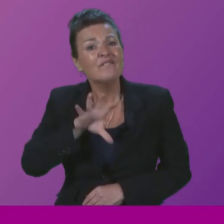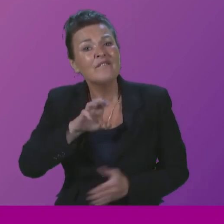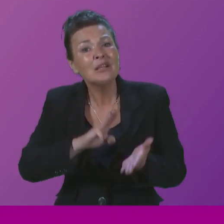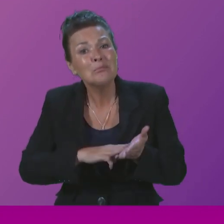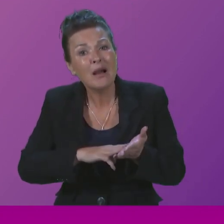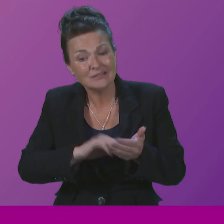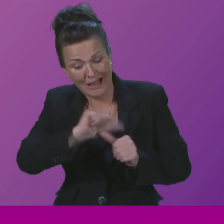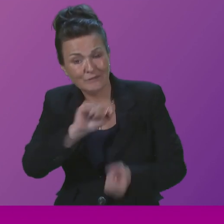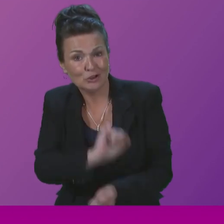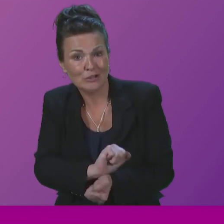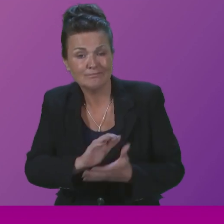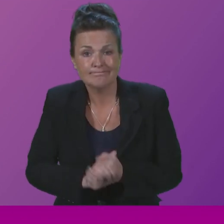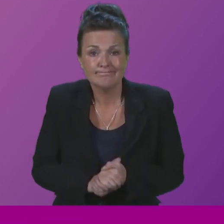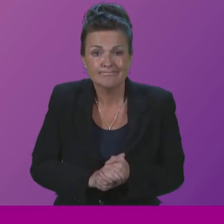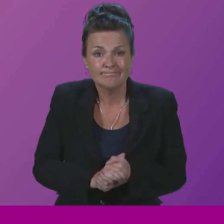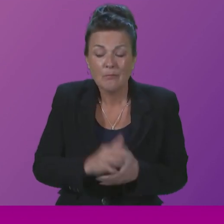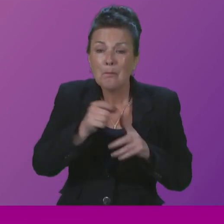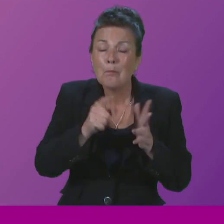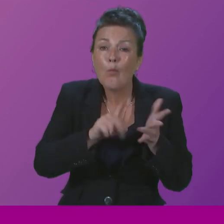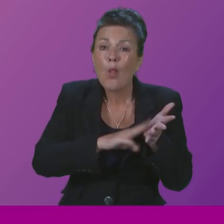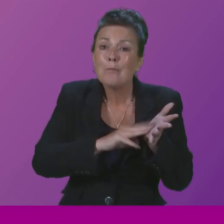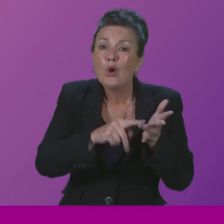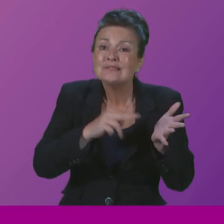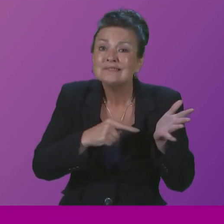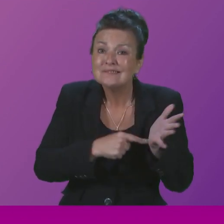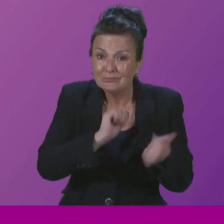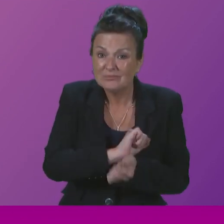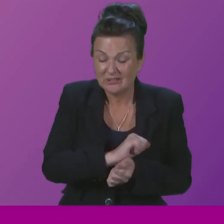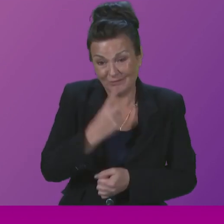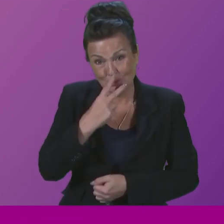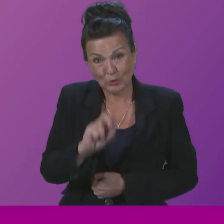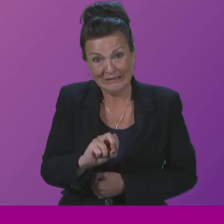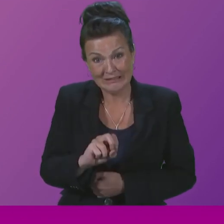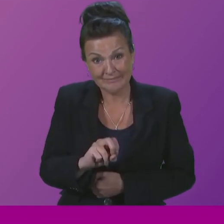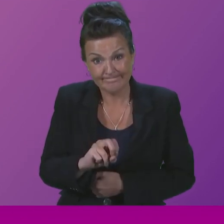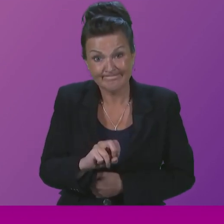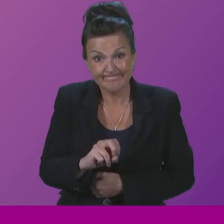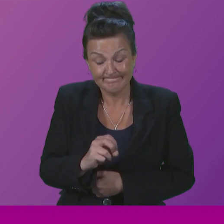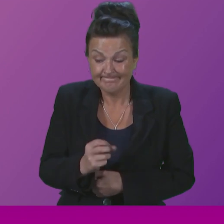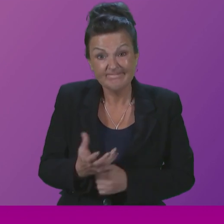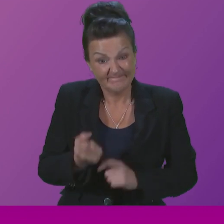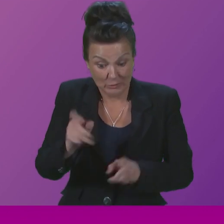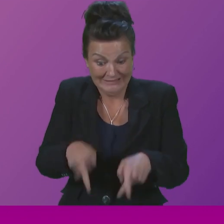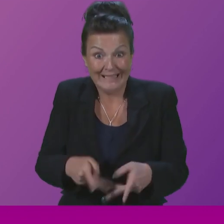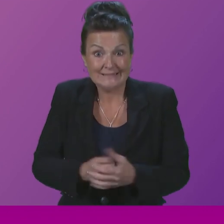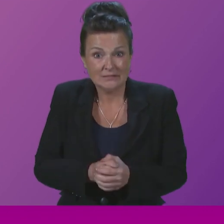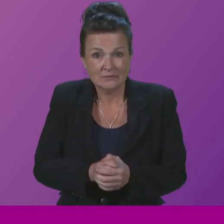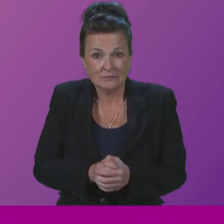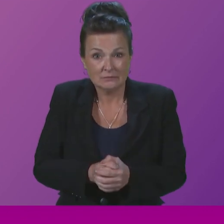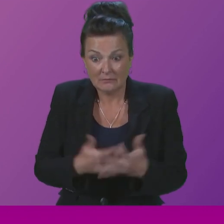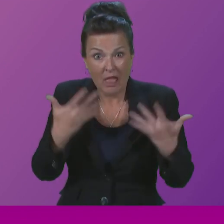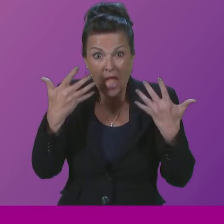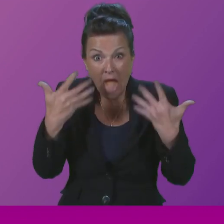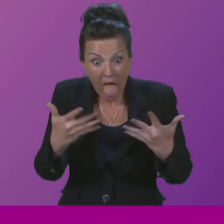into his sentence. And HMP Polmont, a 20-year-old man, also found dead. He wasn't even